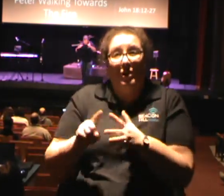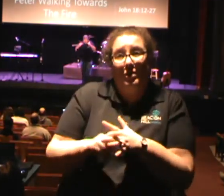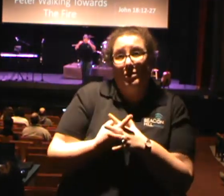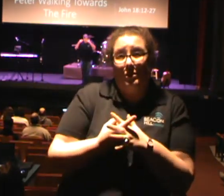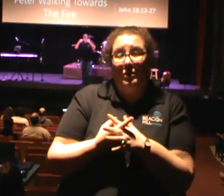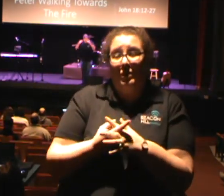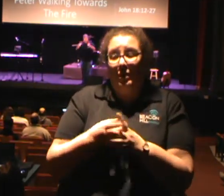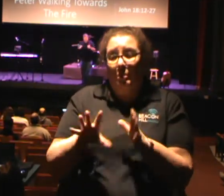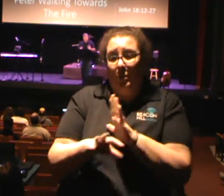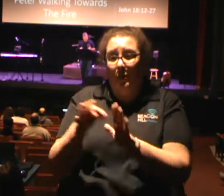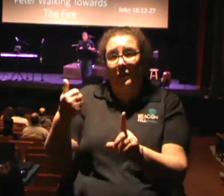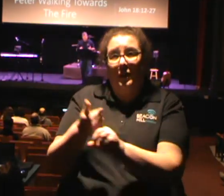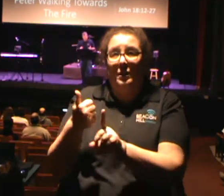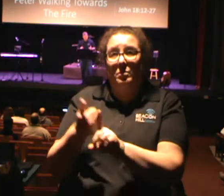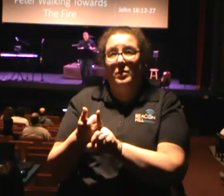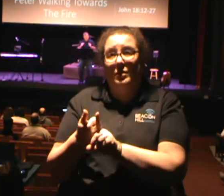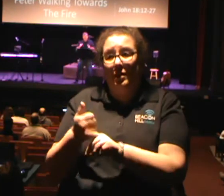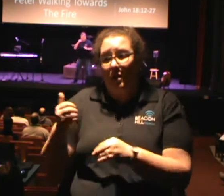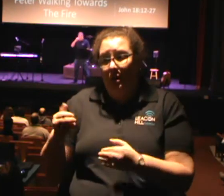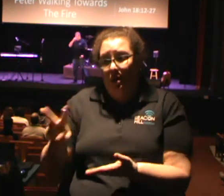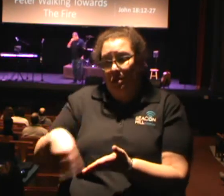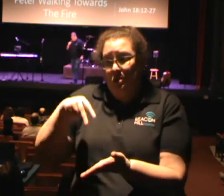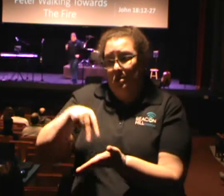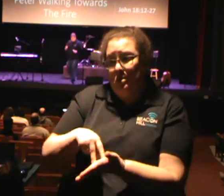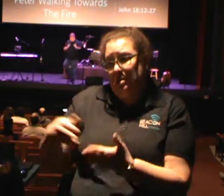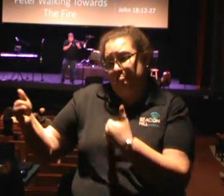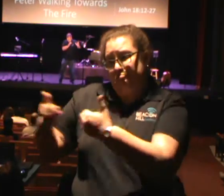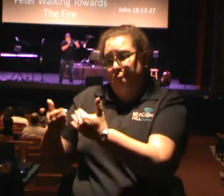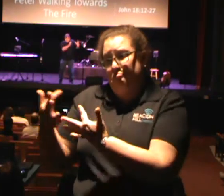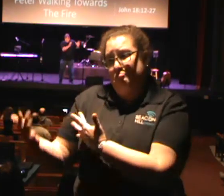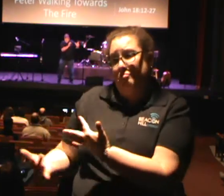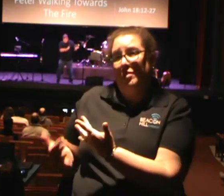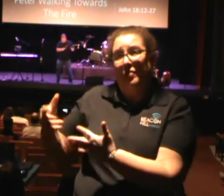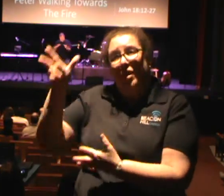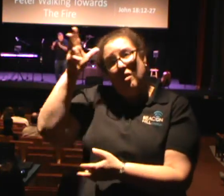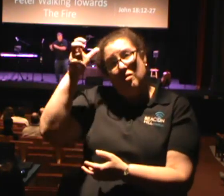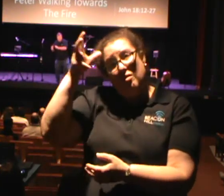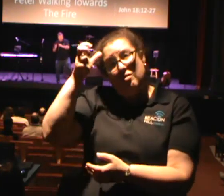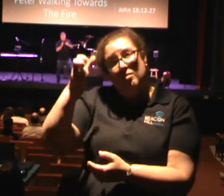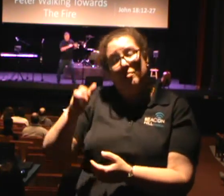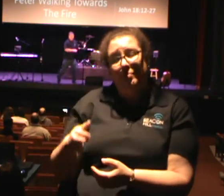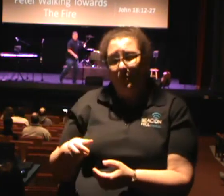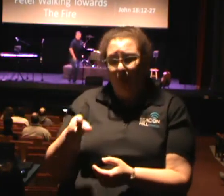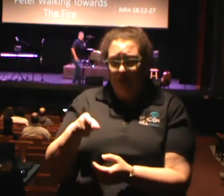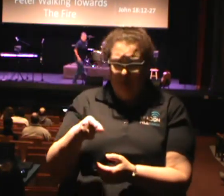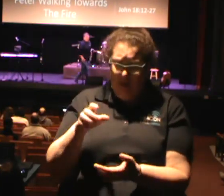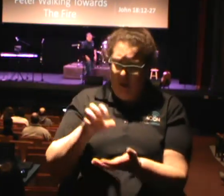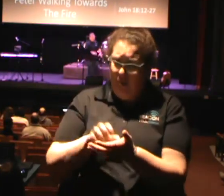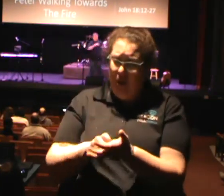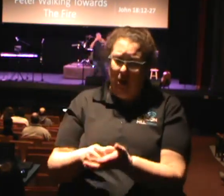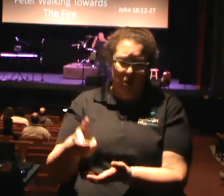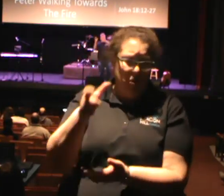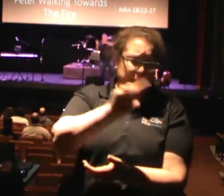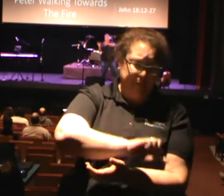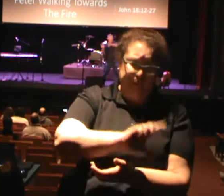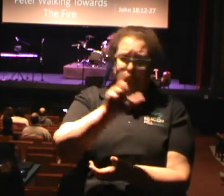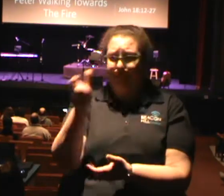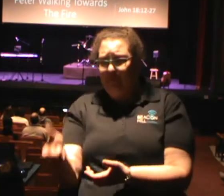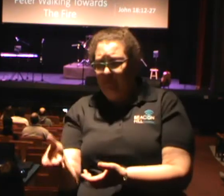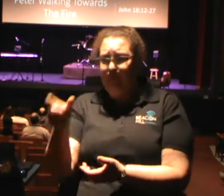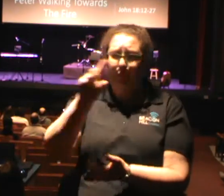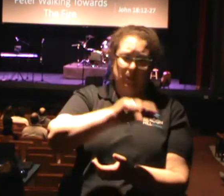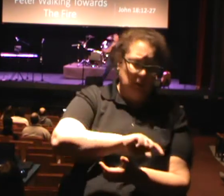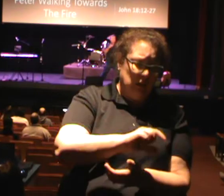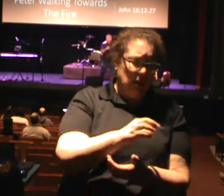to the fire of Satan. And yet, as I told you, this passage goes back and forth, back and forth. While Peter is starting